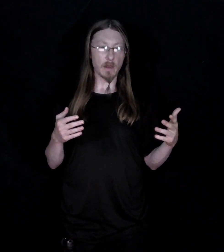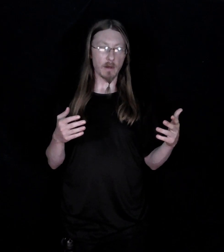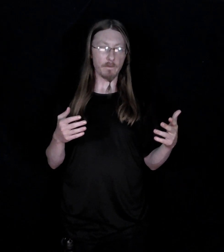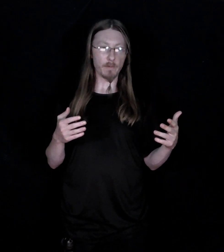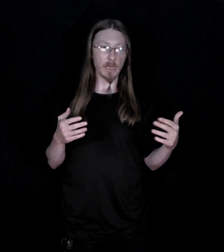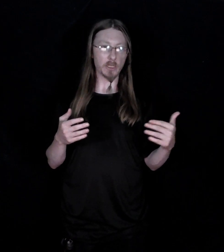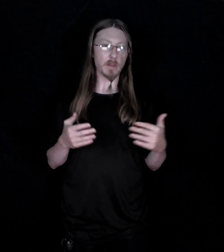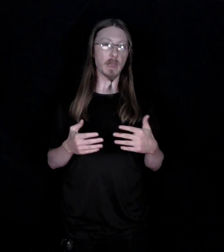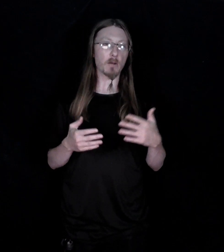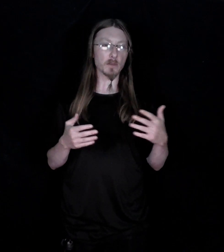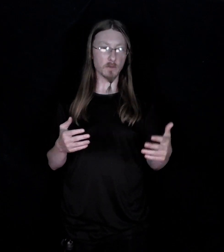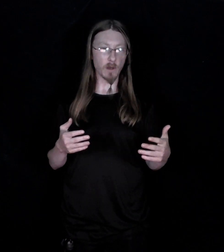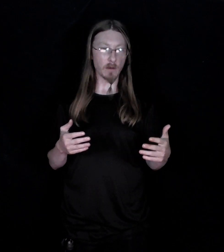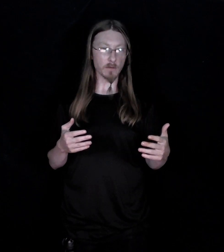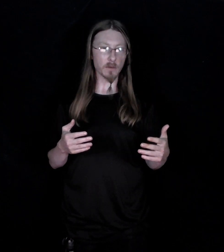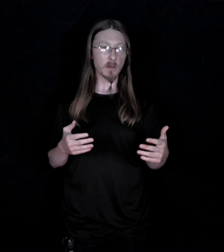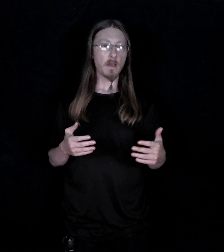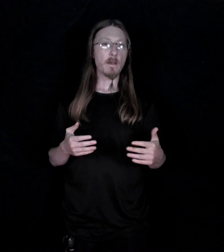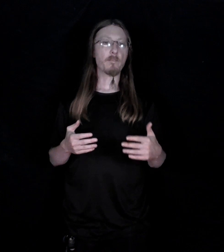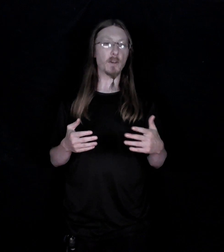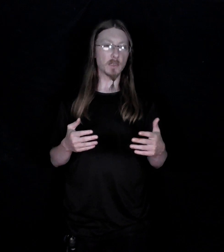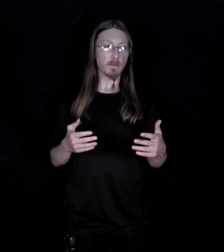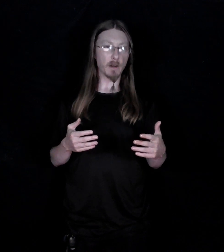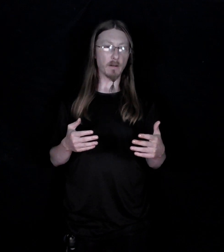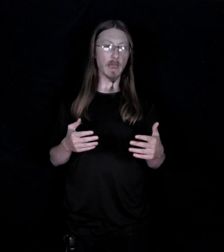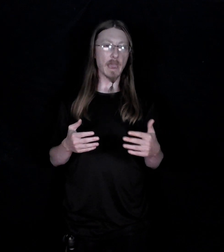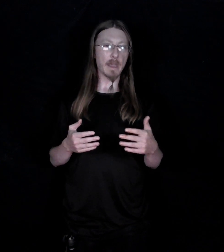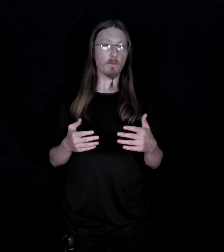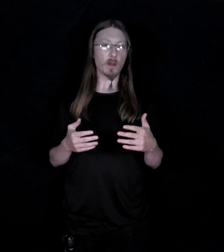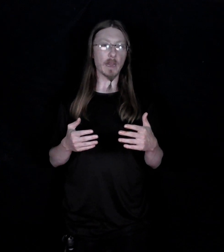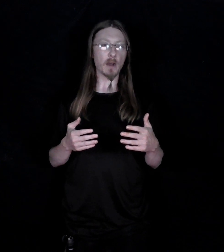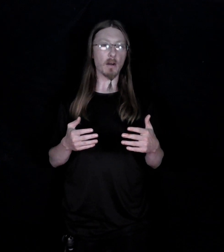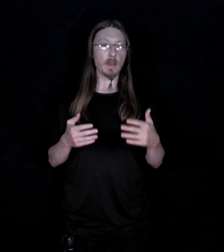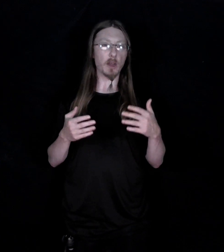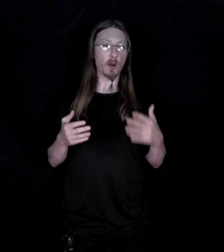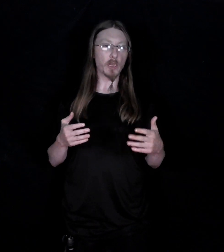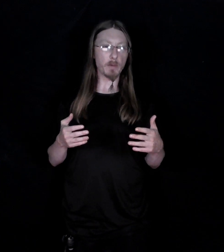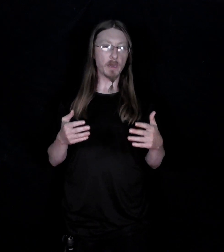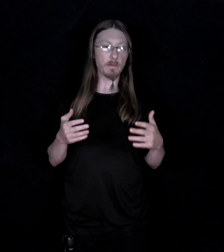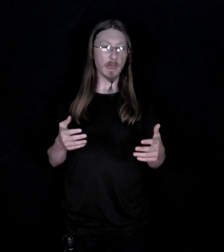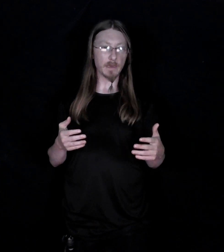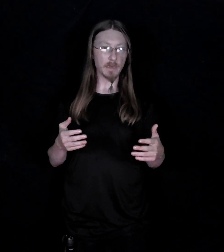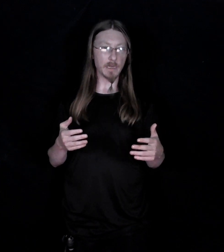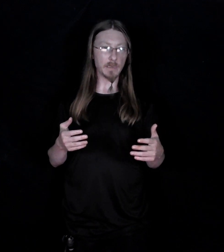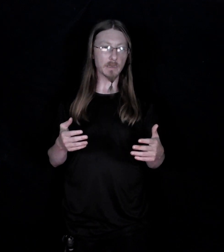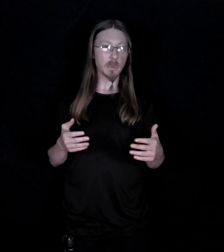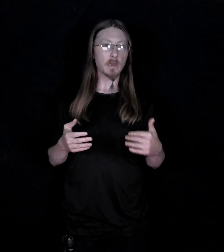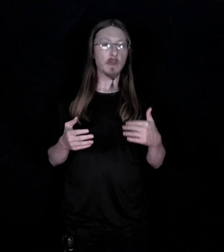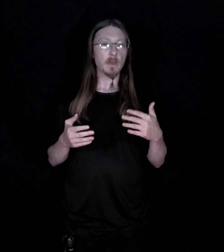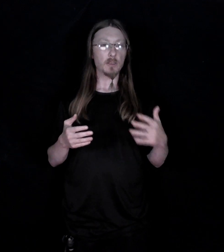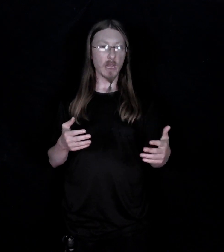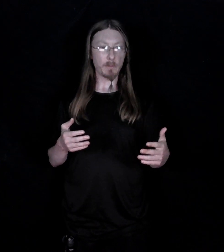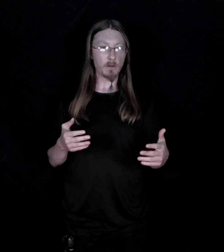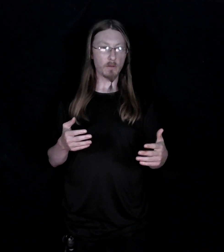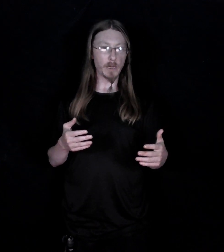all information. That goes as follows. First of all I have what I call an argument of entities. Chapter three.